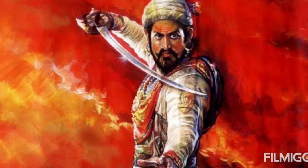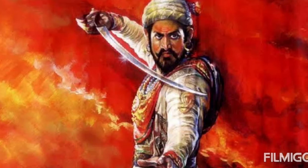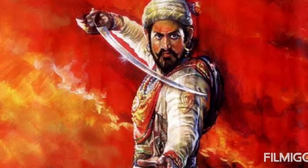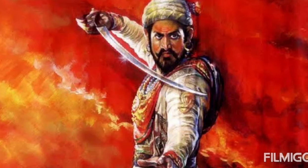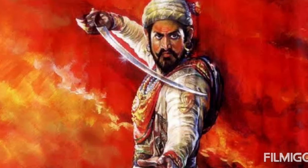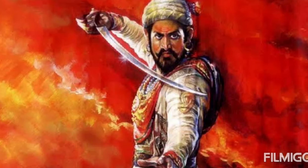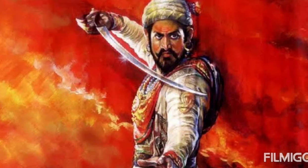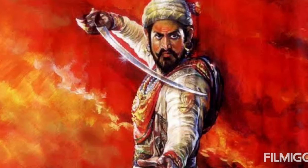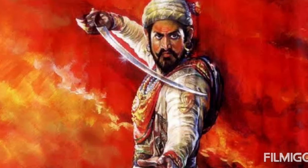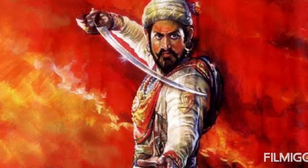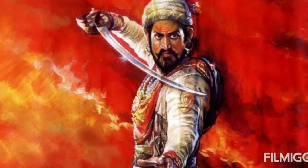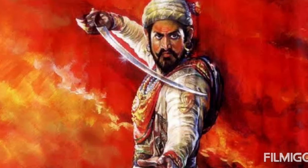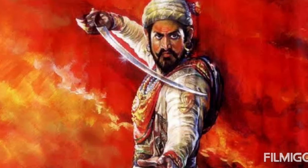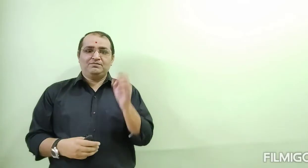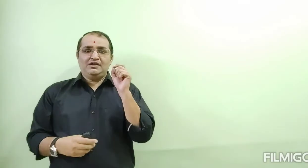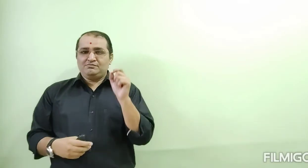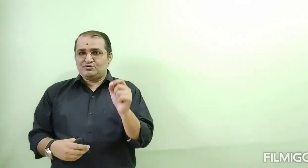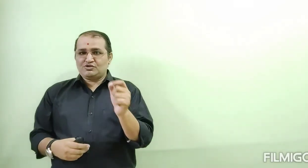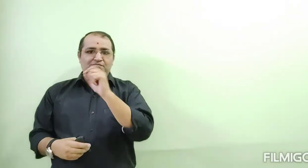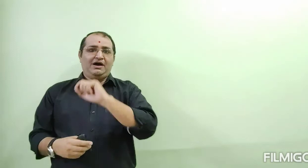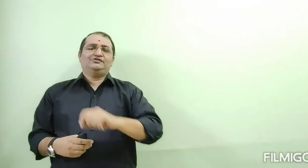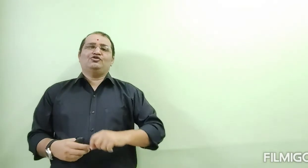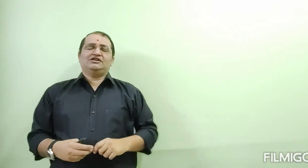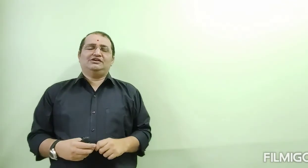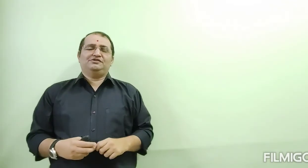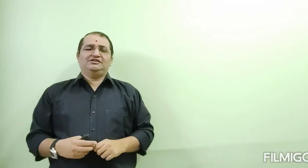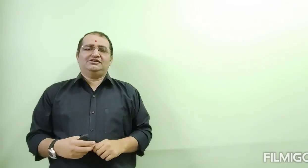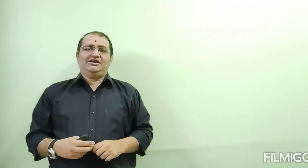Governor General also came into India. But, after which Governor General came